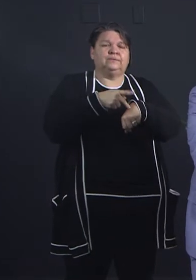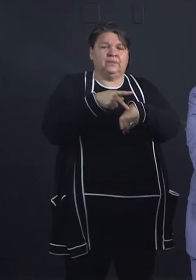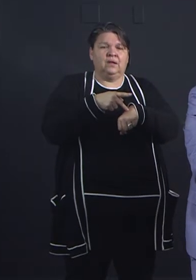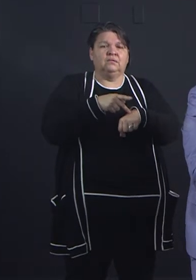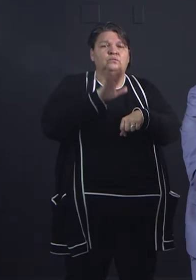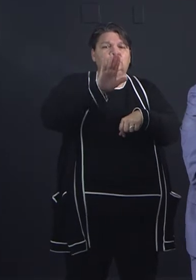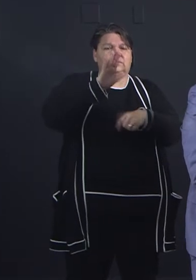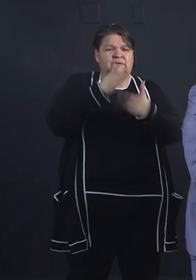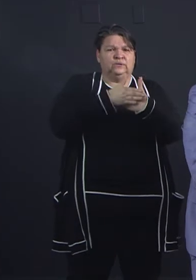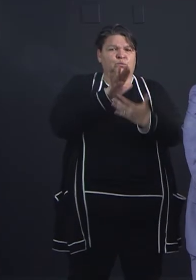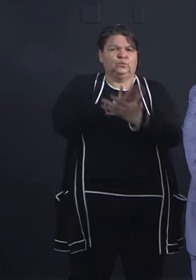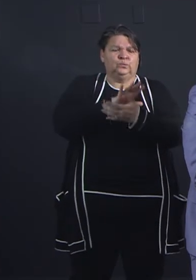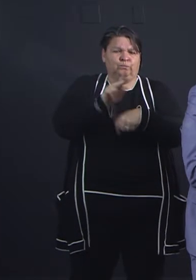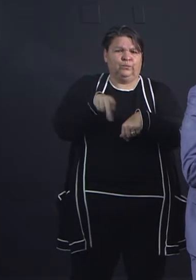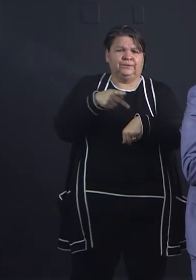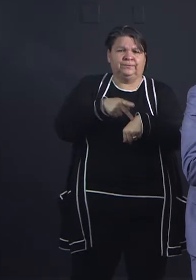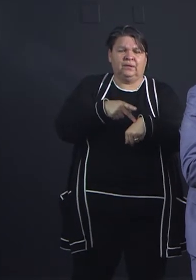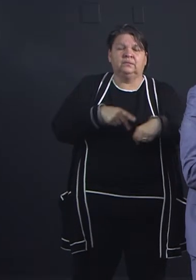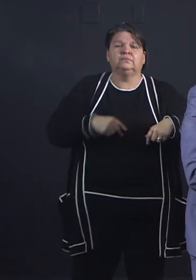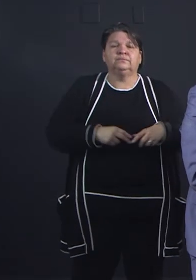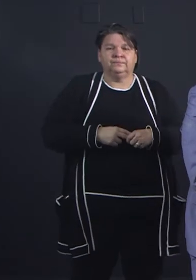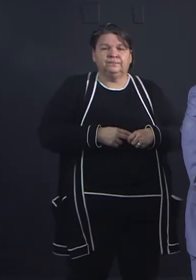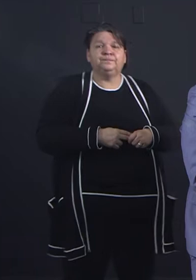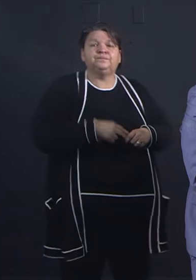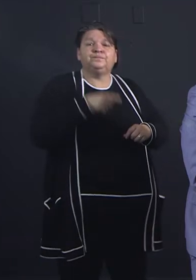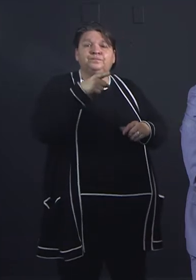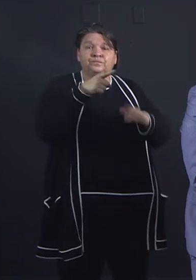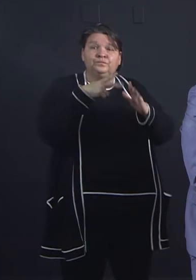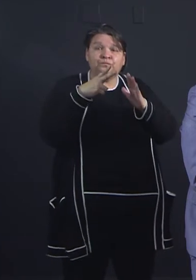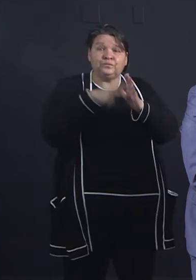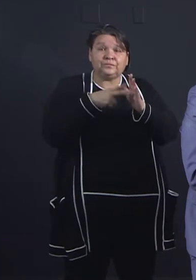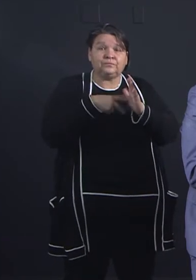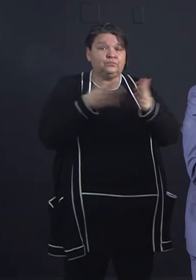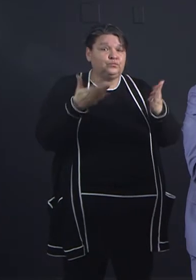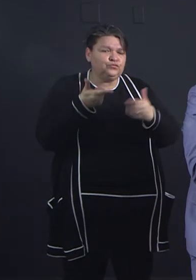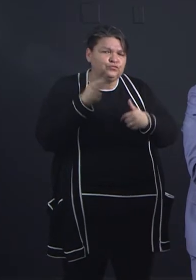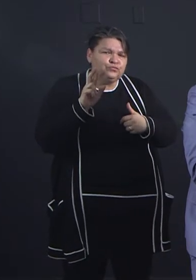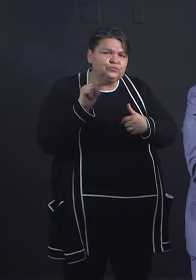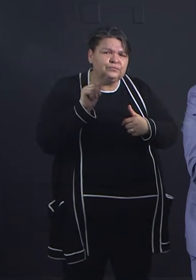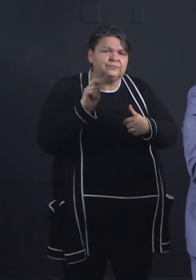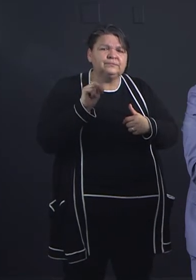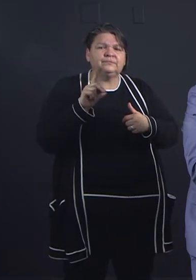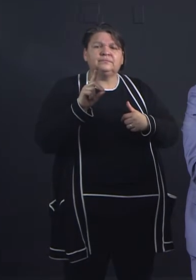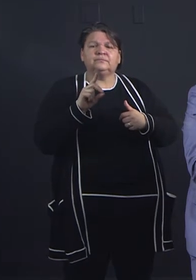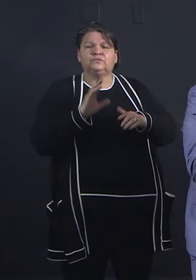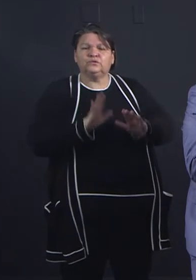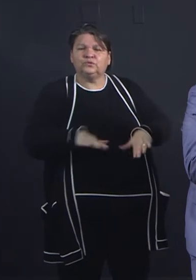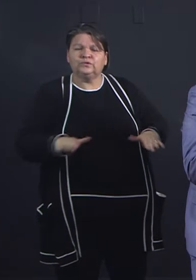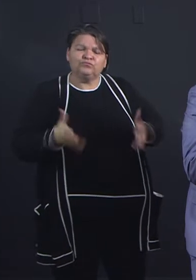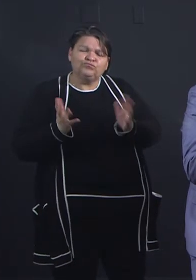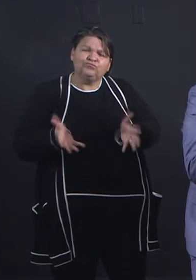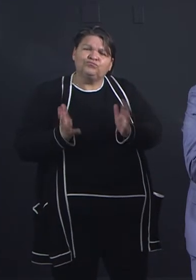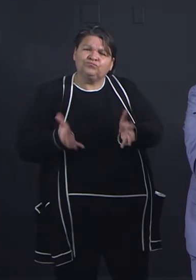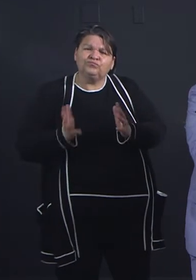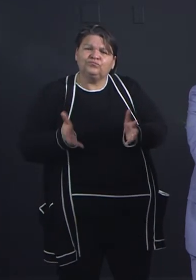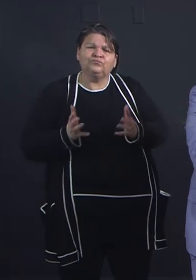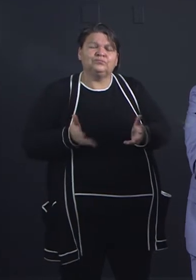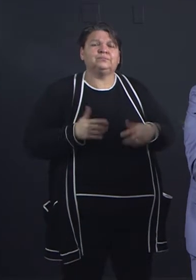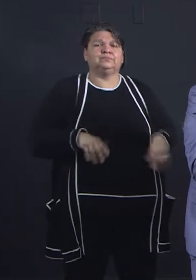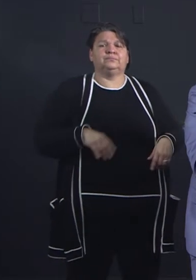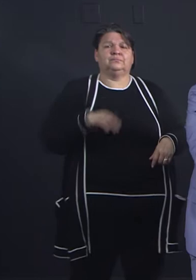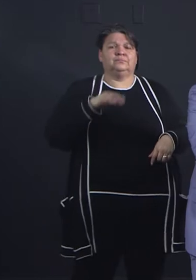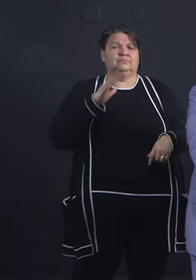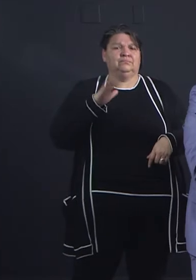their grandchildren, really create a time during the day and have it perhaps even be scheduled where a student,